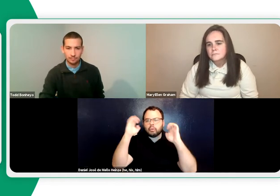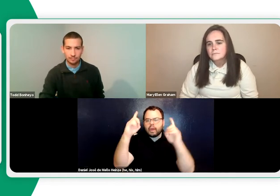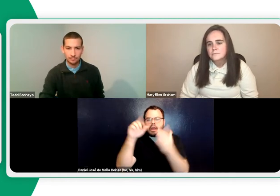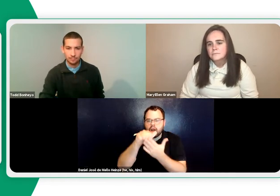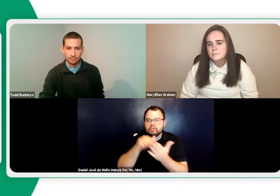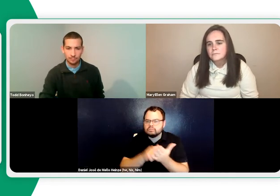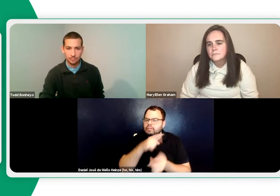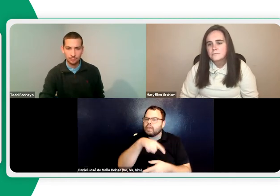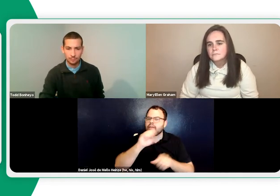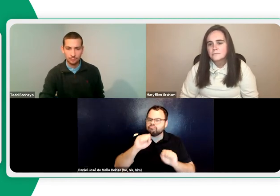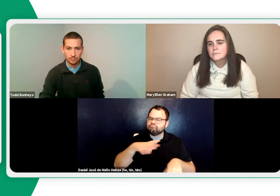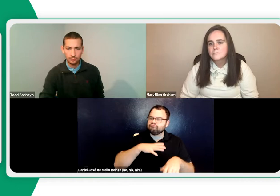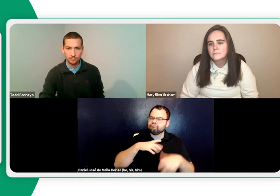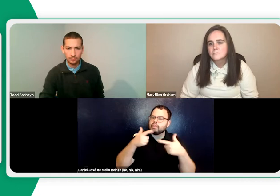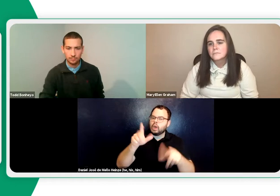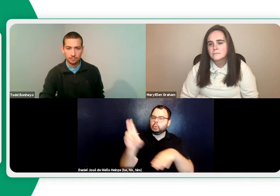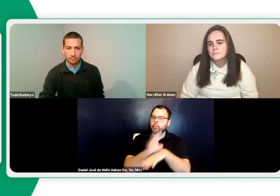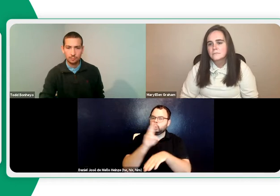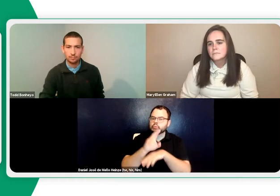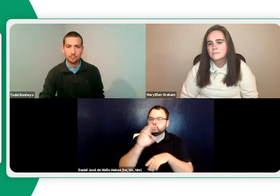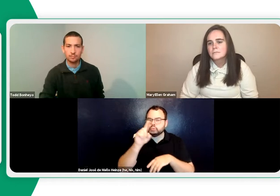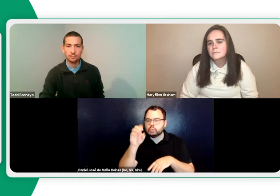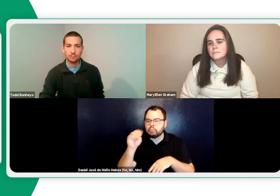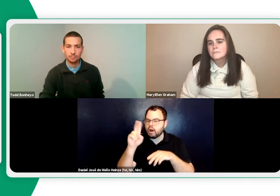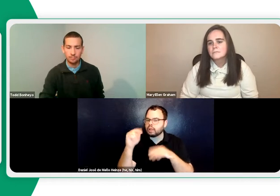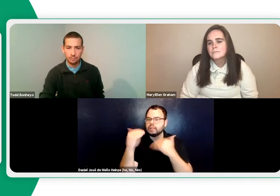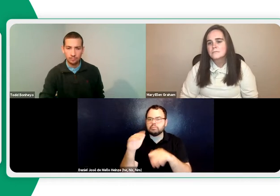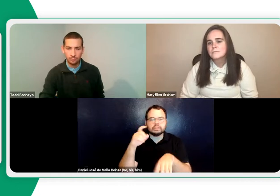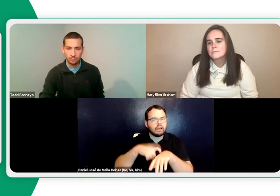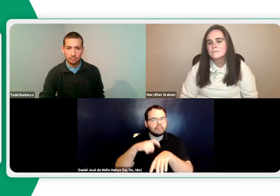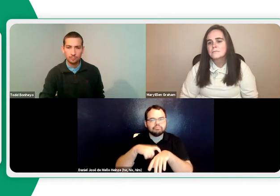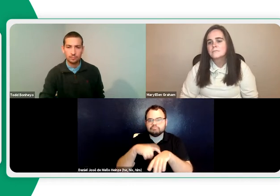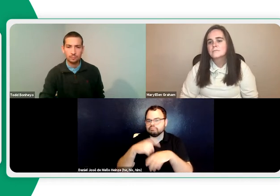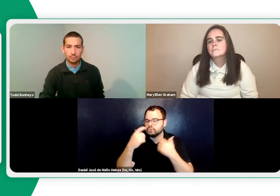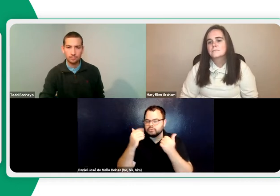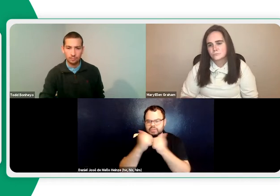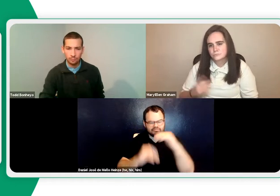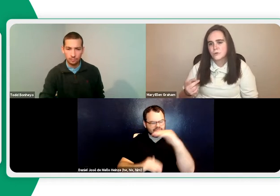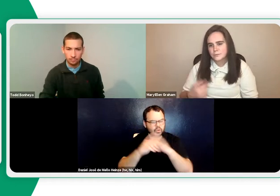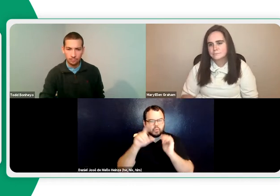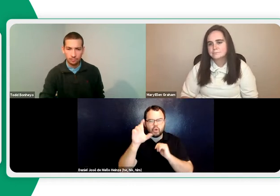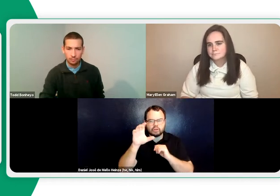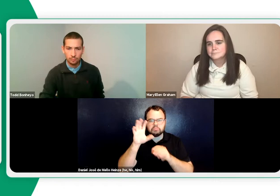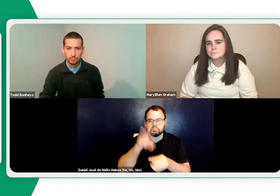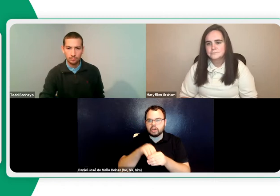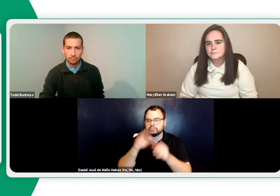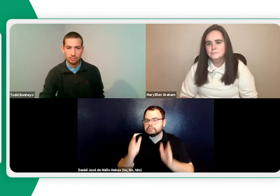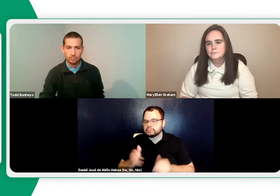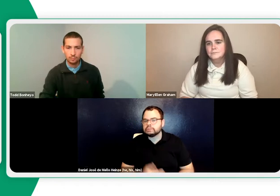account. Now, any kind of educational email address, if you have an education account, they will